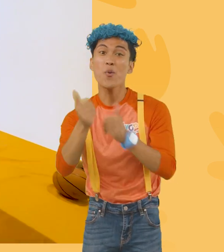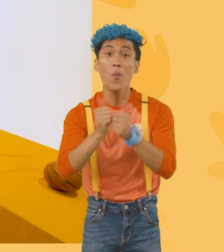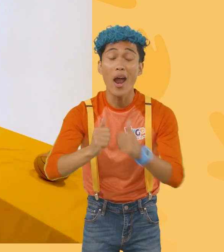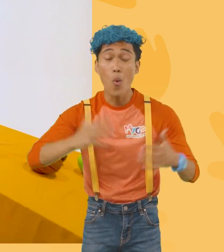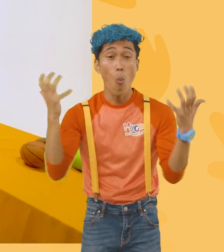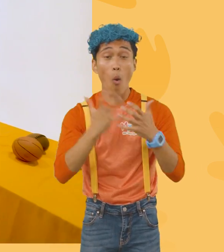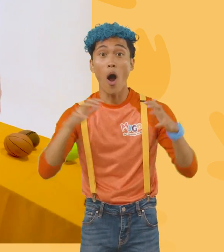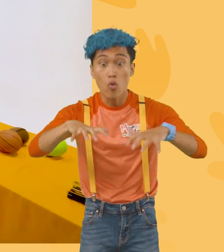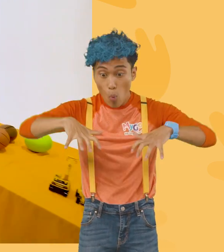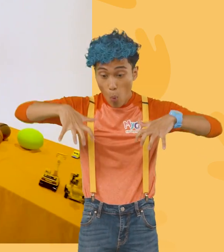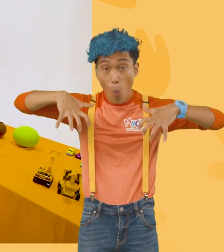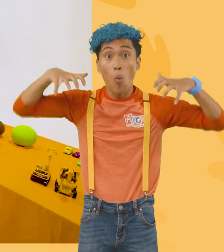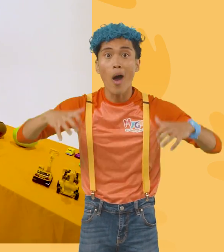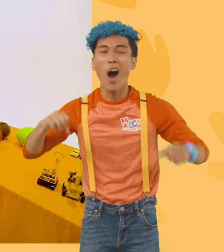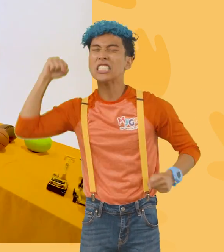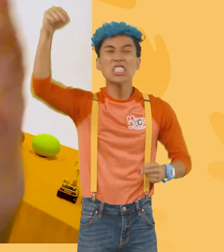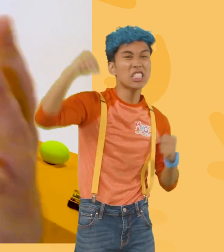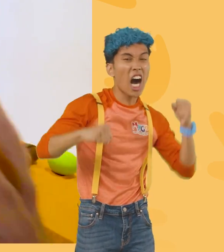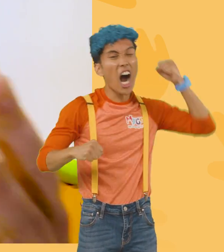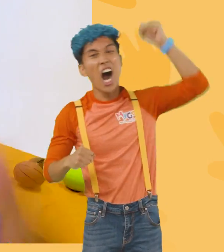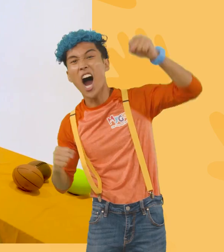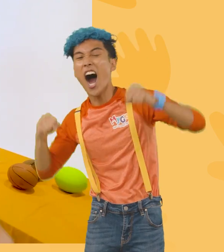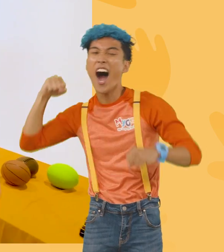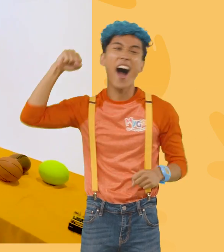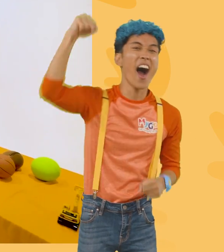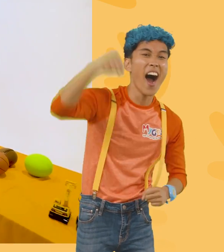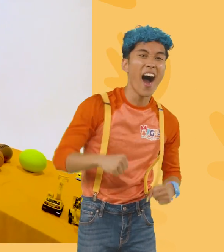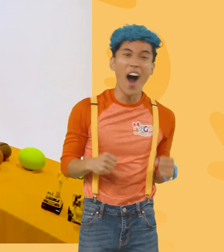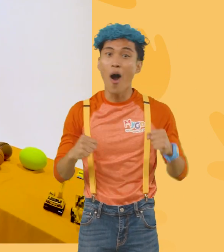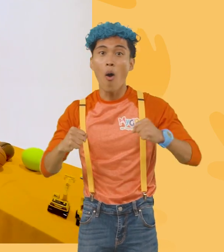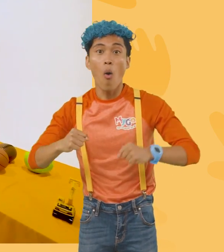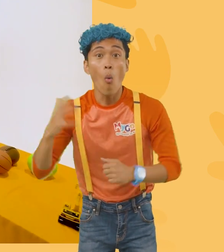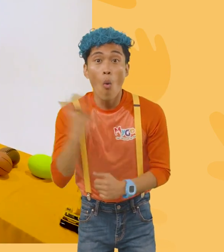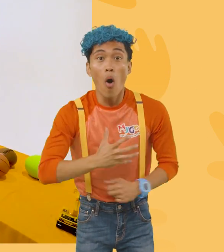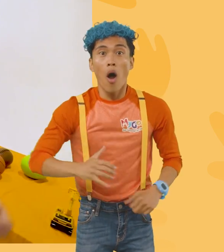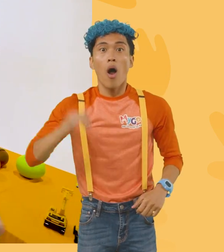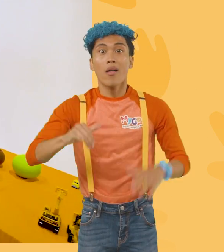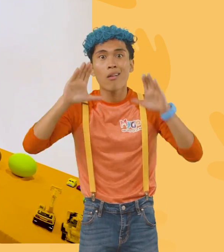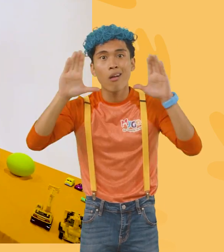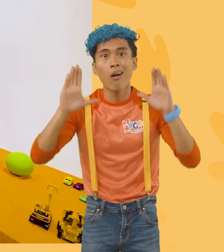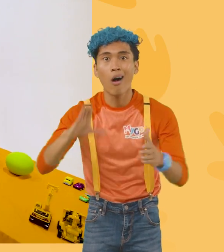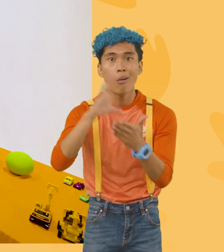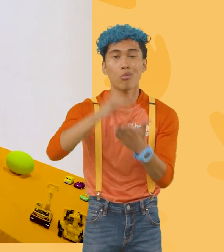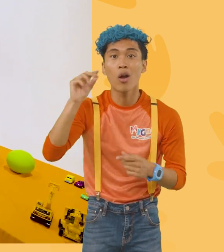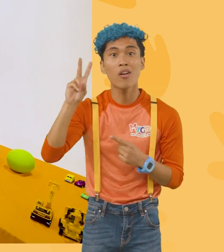And the crowd goes wild! Wow! That was awesome learning about velocity